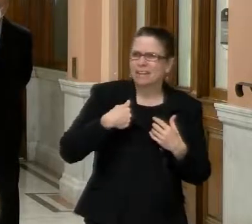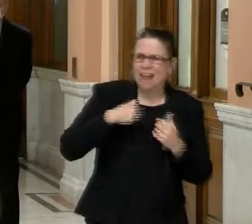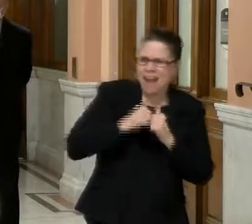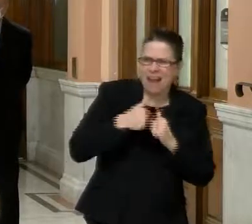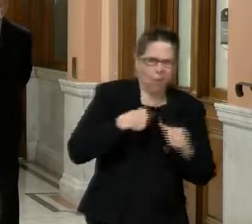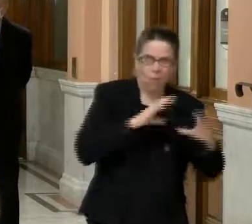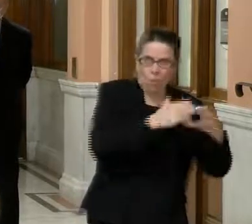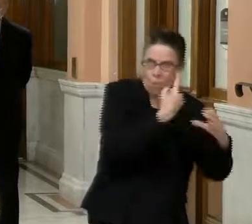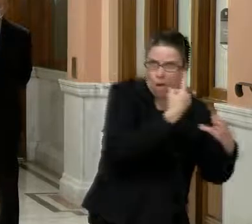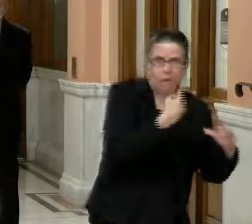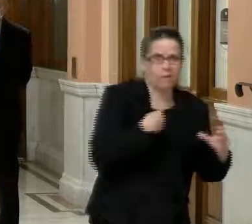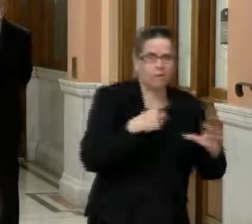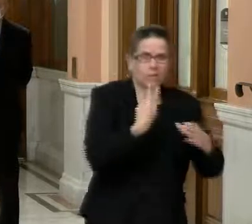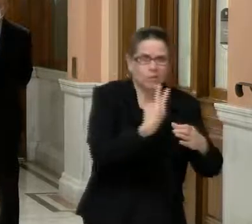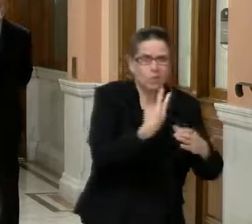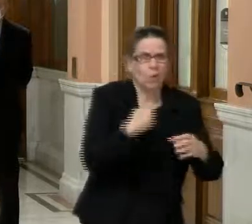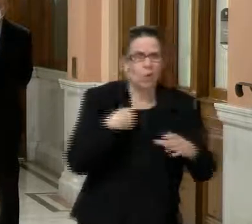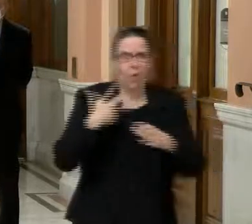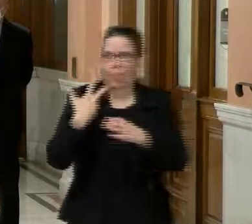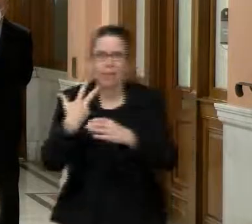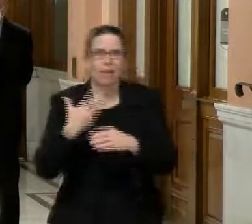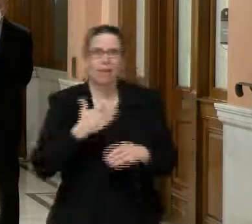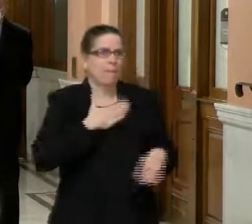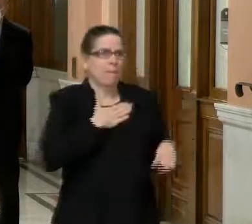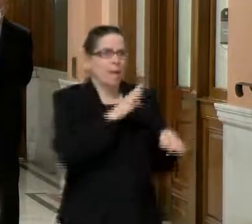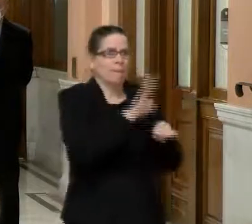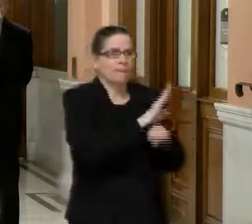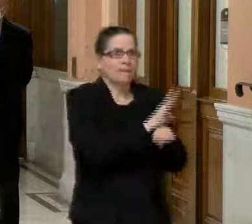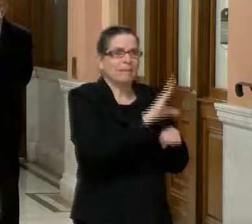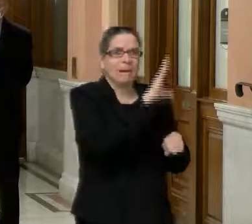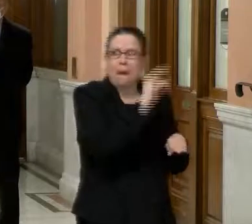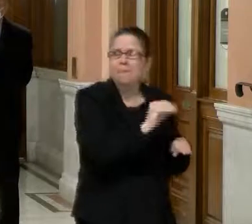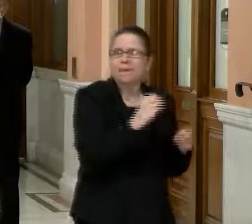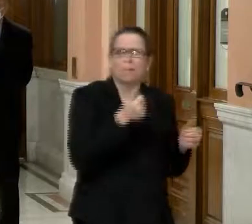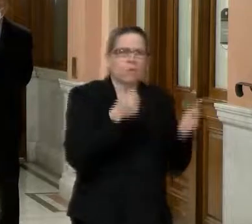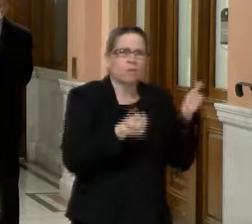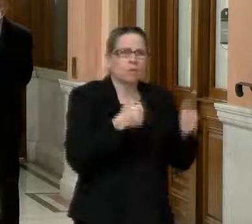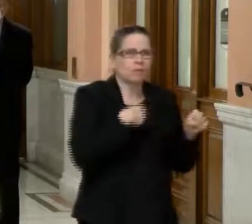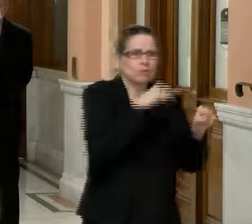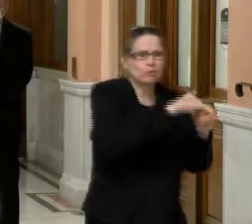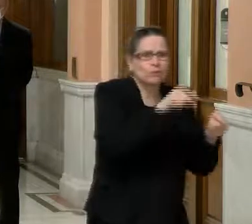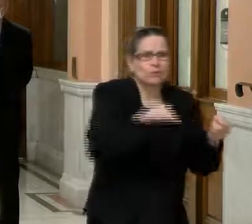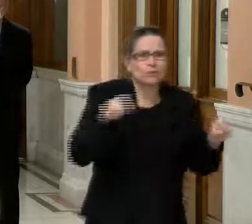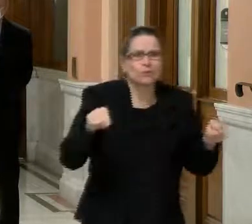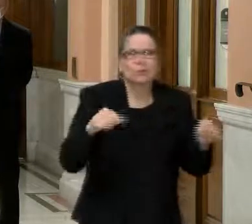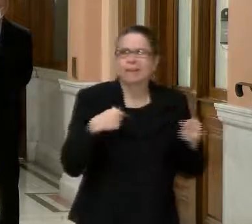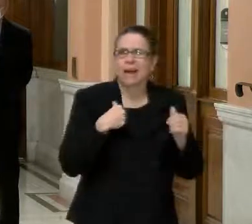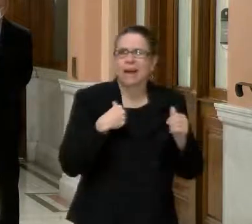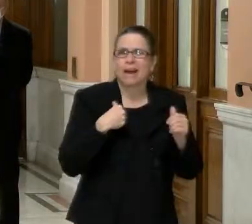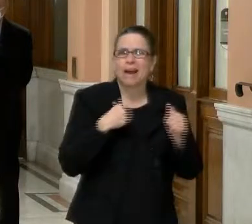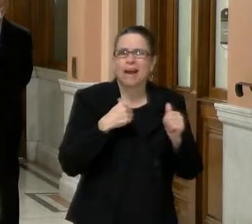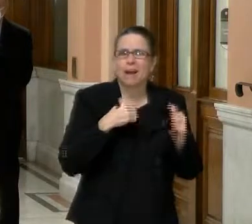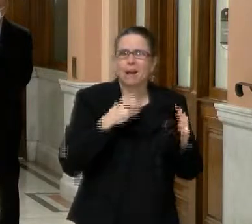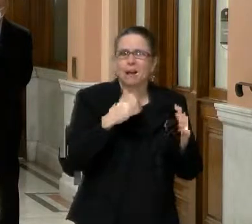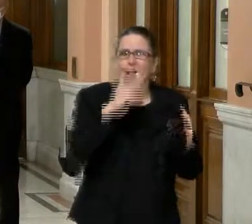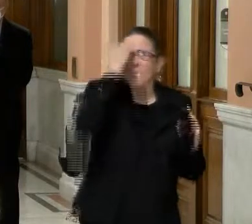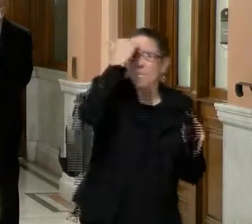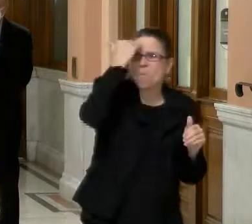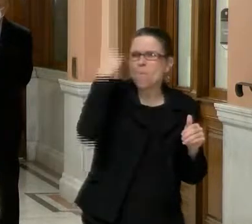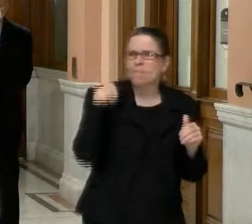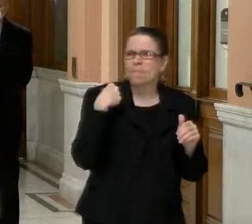if they or their organization, uh, fit into the category or when in the queue, uh, they're eligible, uh, get the